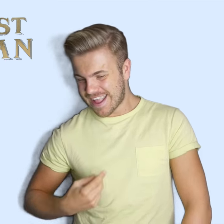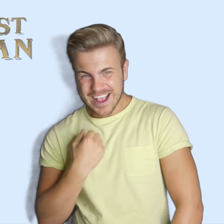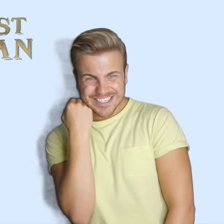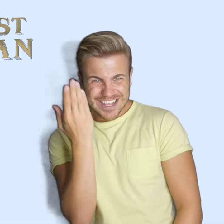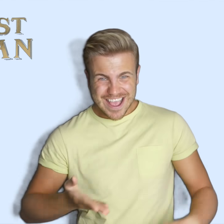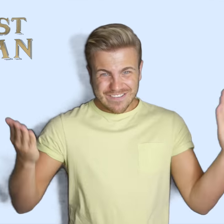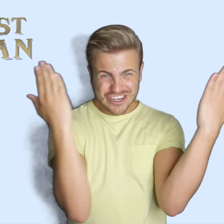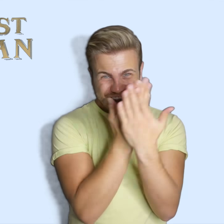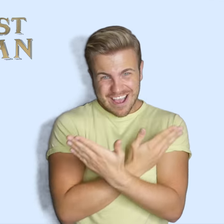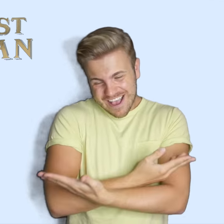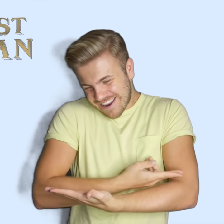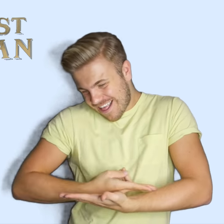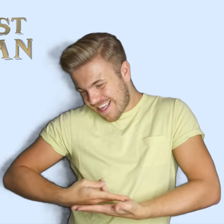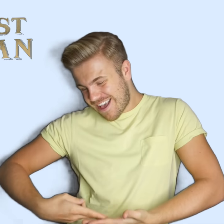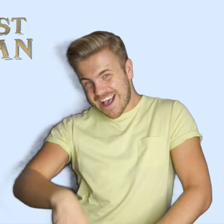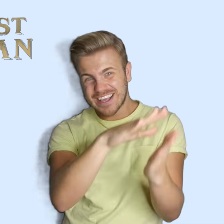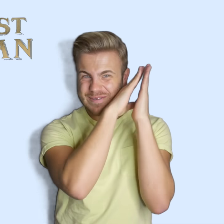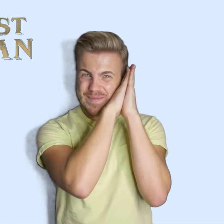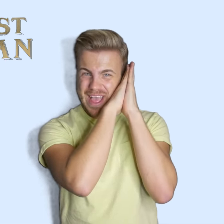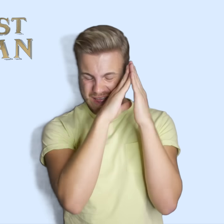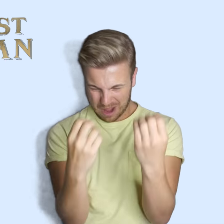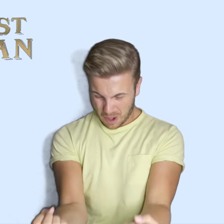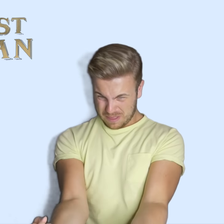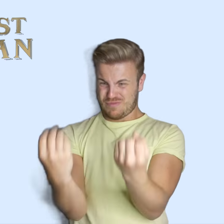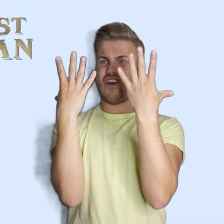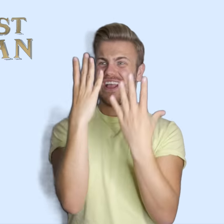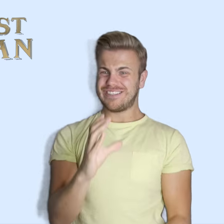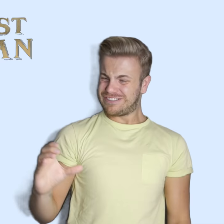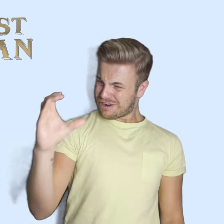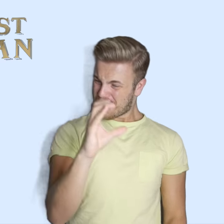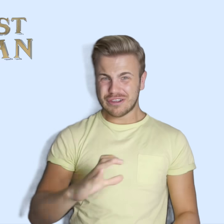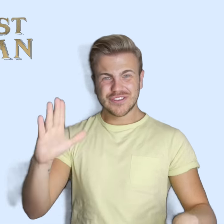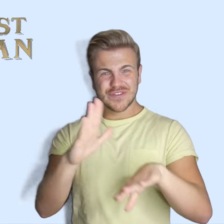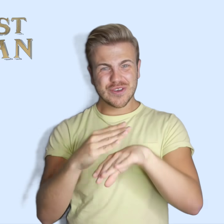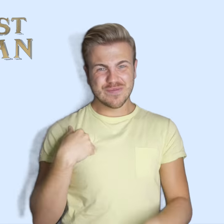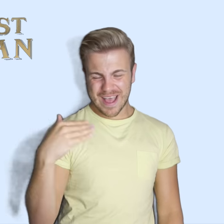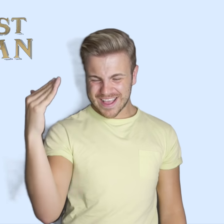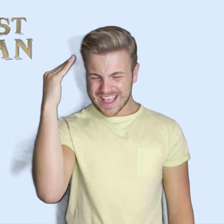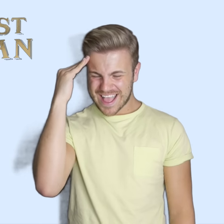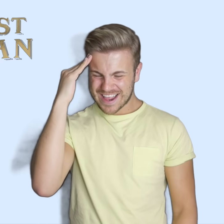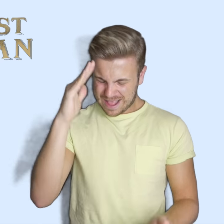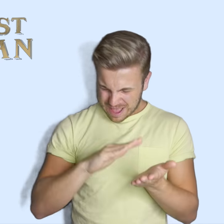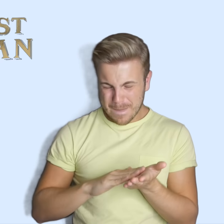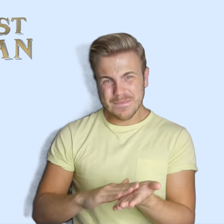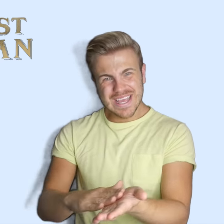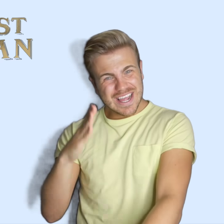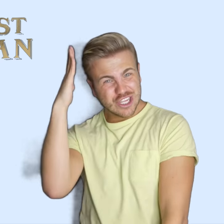Every night I lie in bed The brightest colors fill my head A million